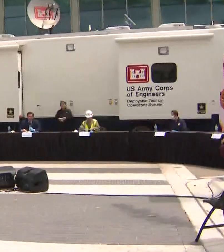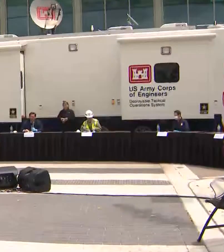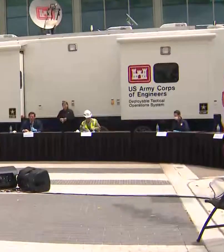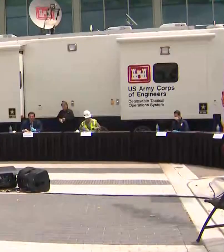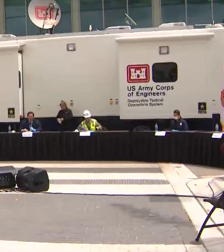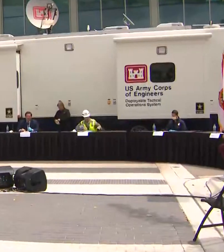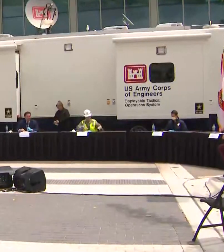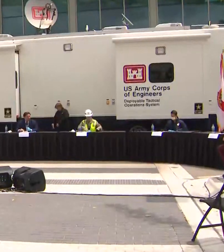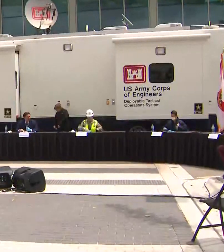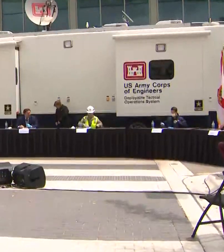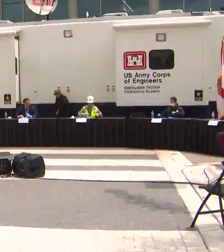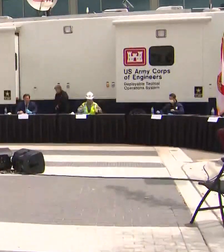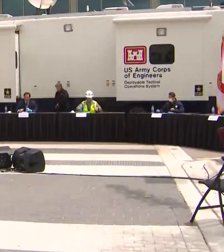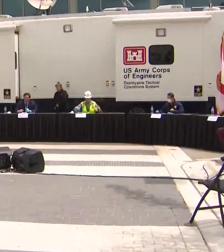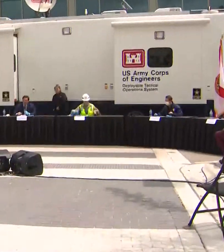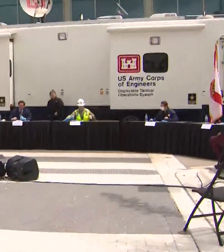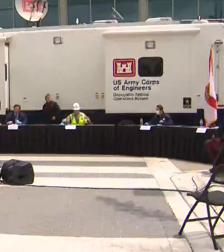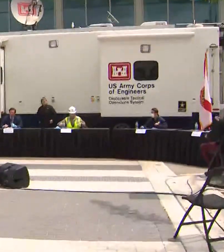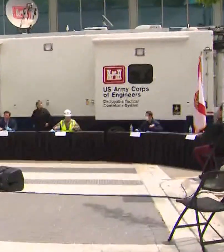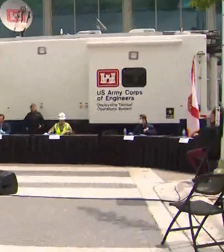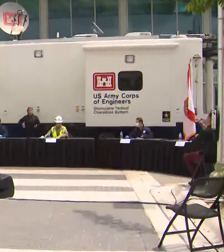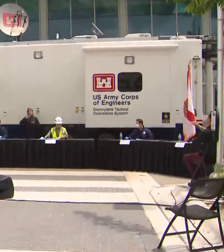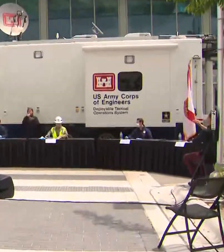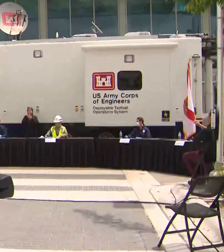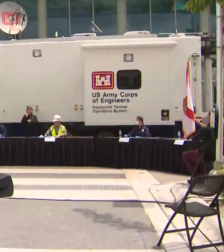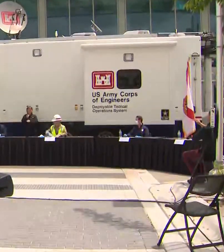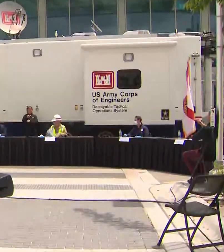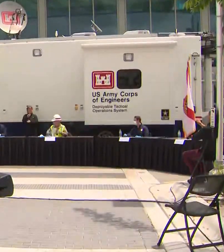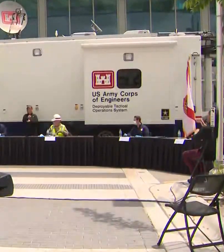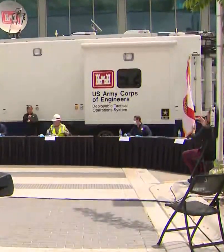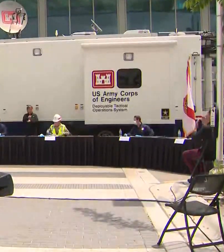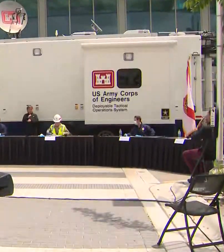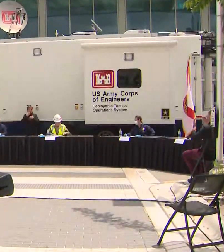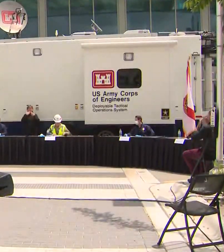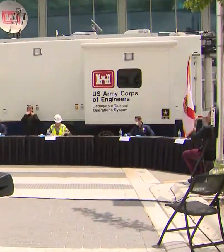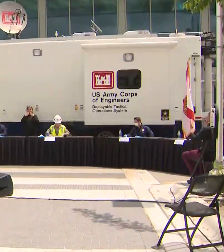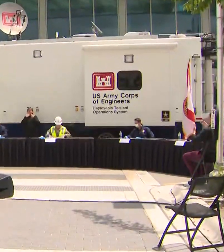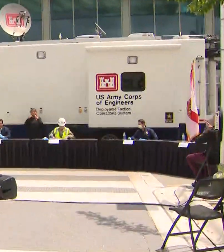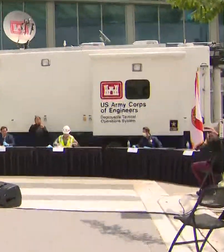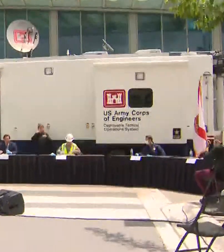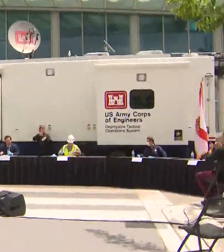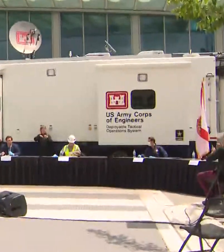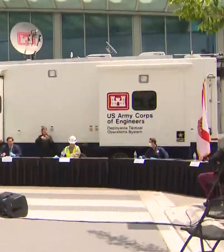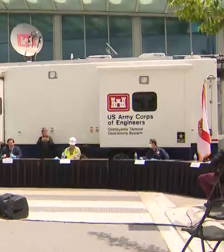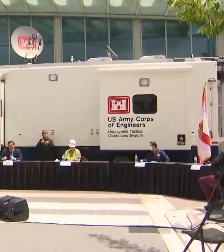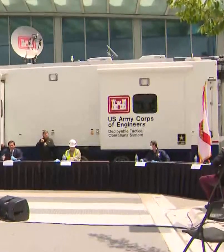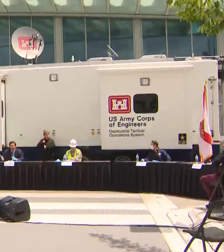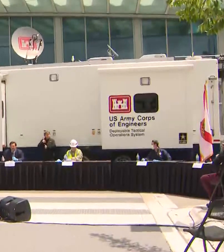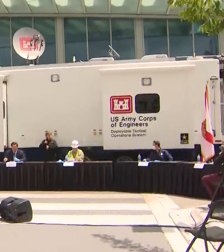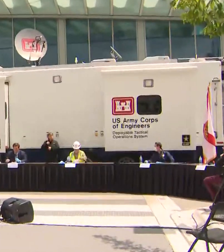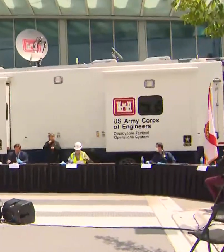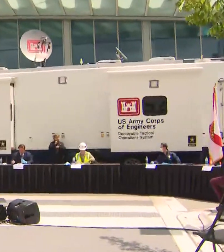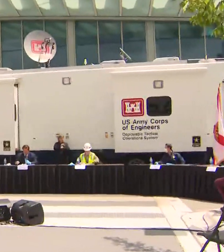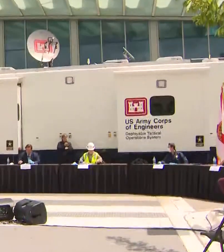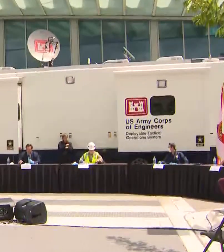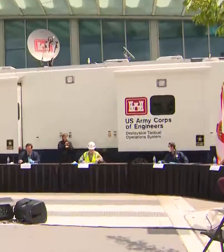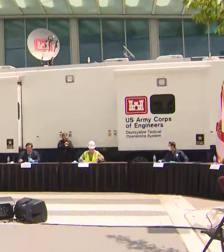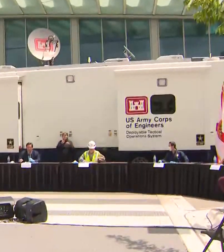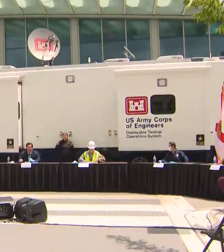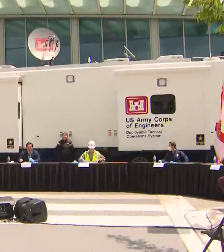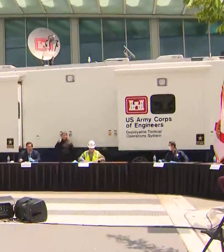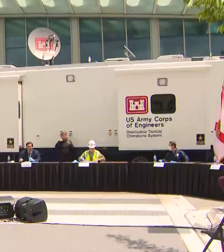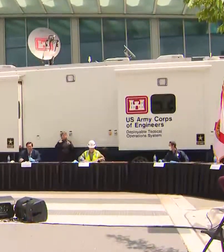Well, good afternoon. I want to thank the Army Corps of Engineers for their support. I also want to thank the mayors here,